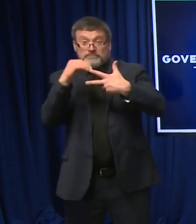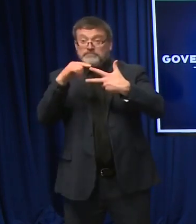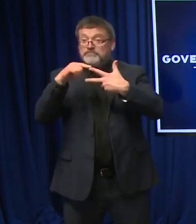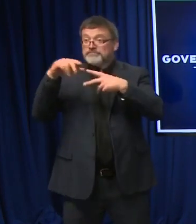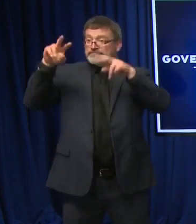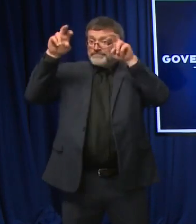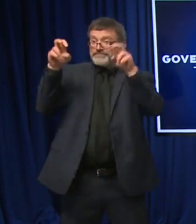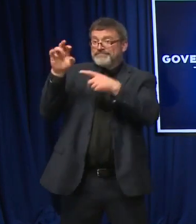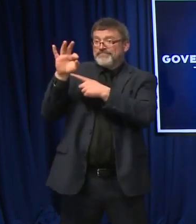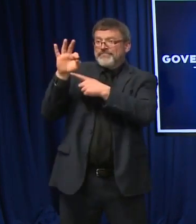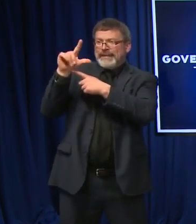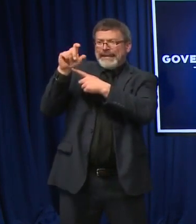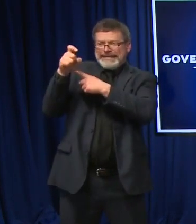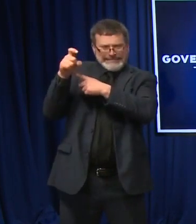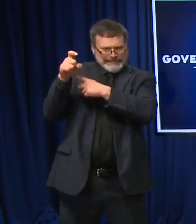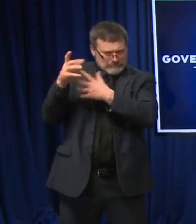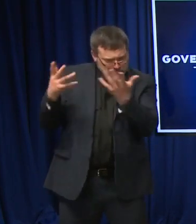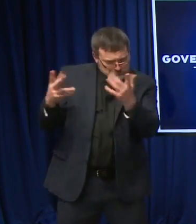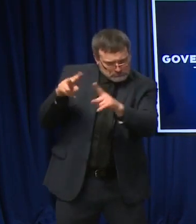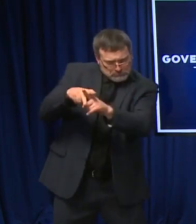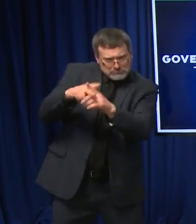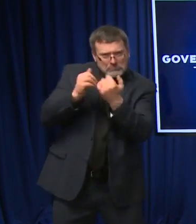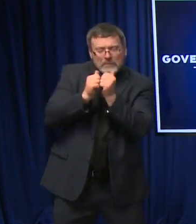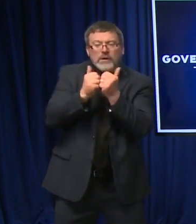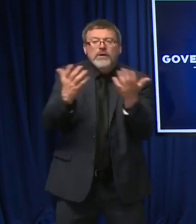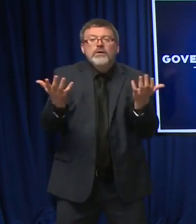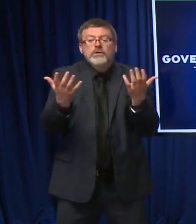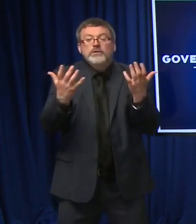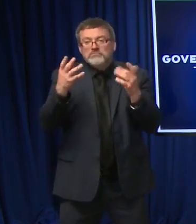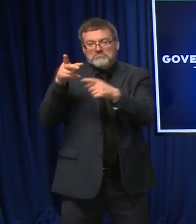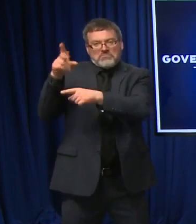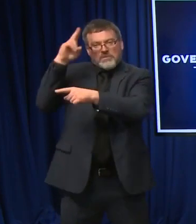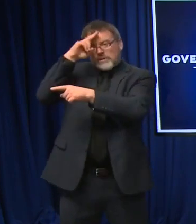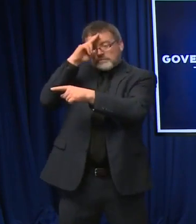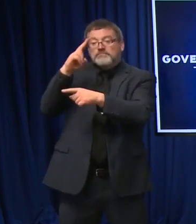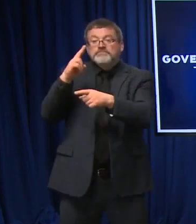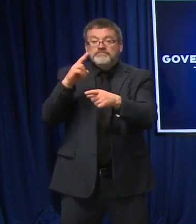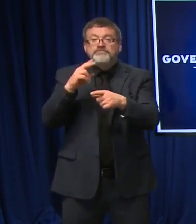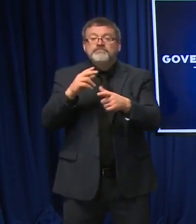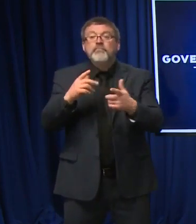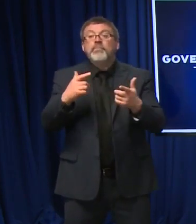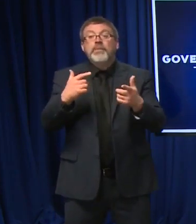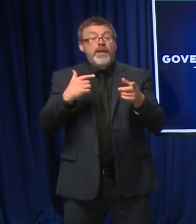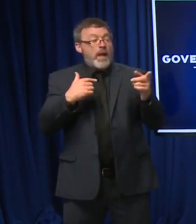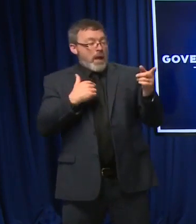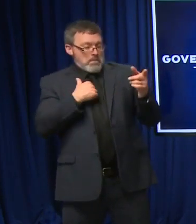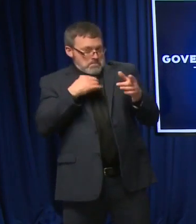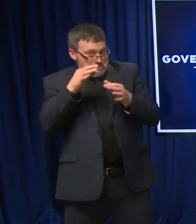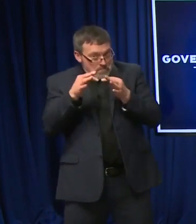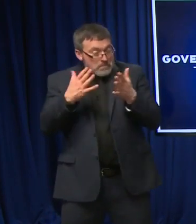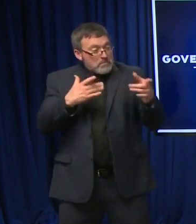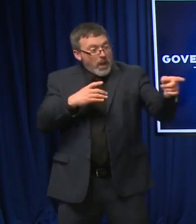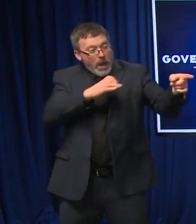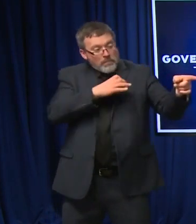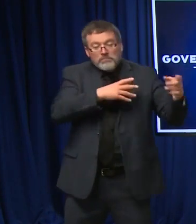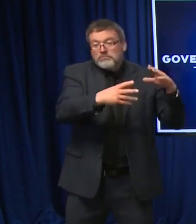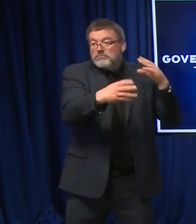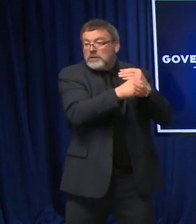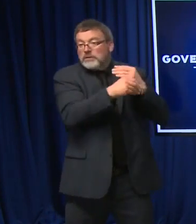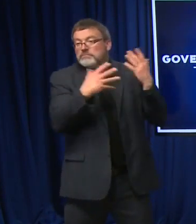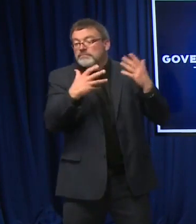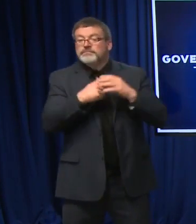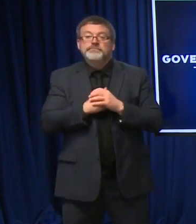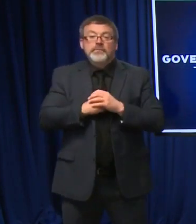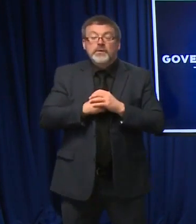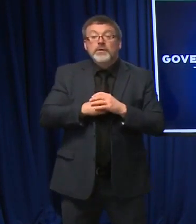hospital setting means. And I'll kind of put my two cents on it. If the commission wants to add a little more, she can. One thing that the commissioner just spoke of is,